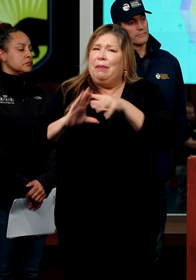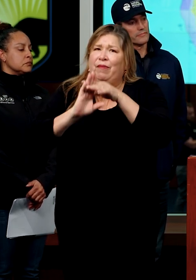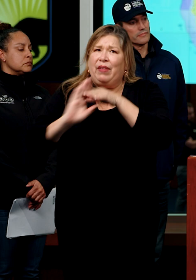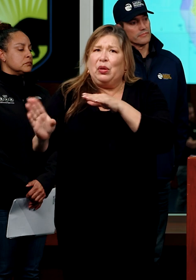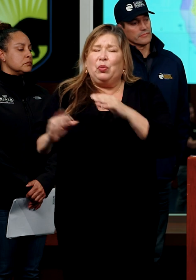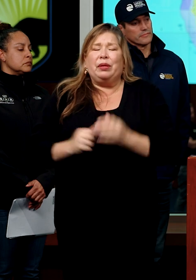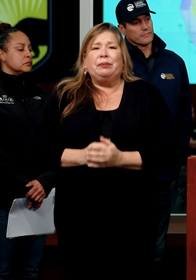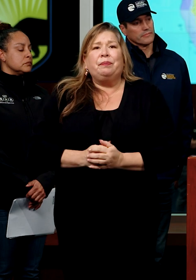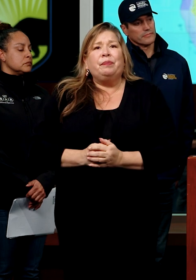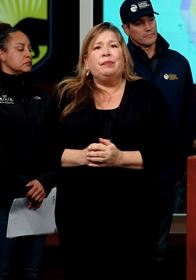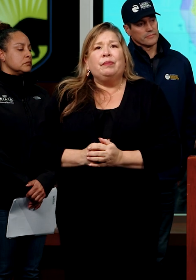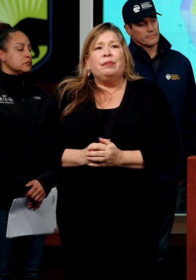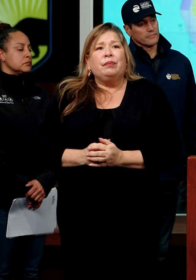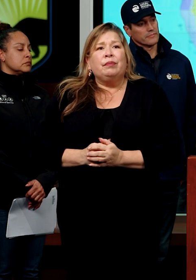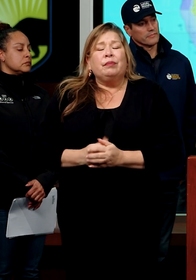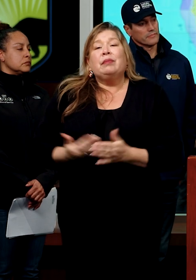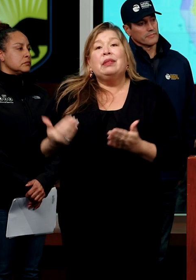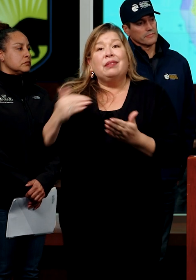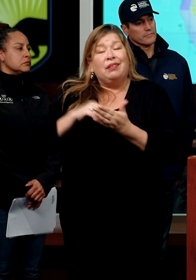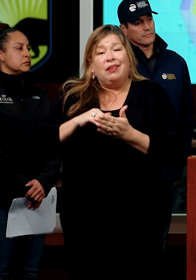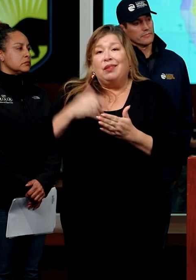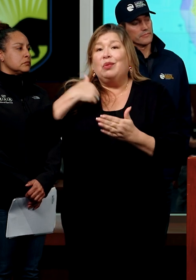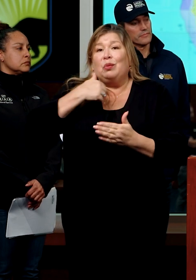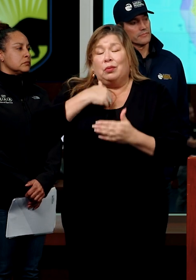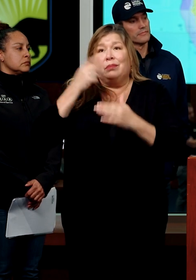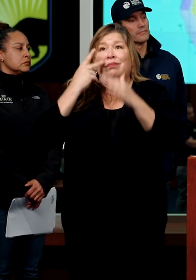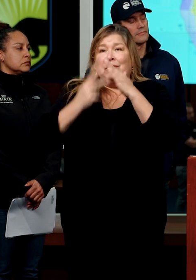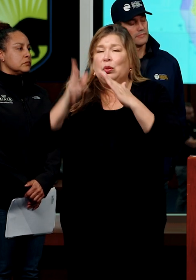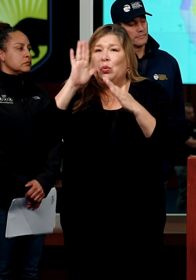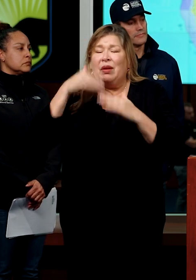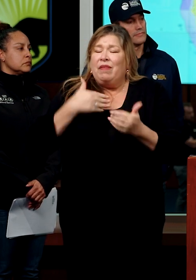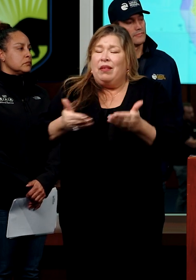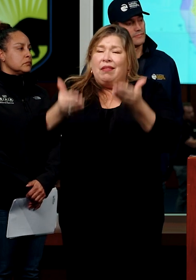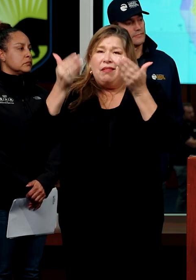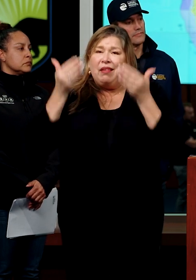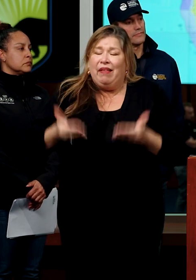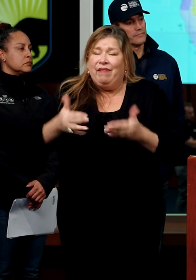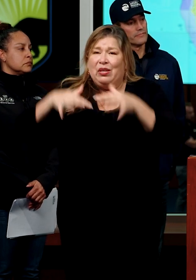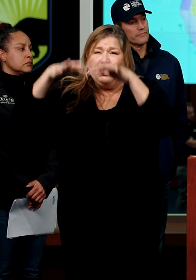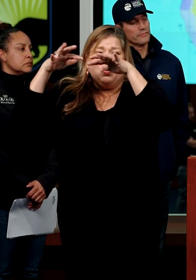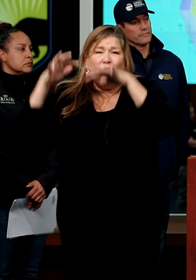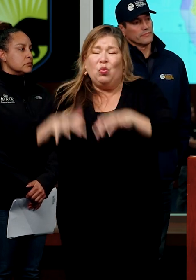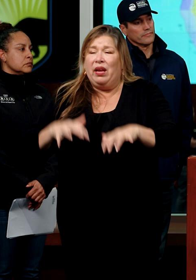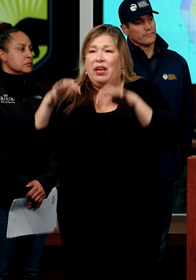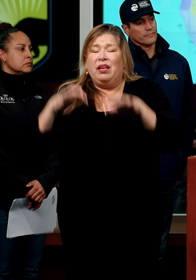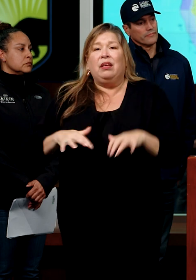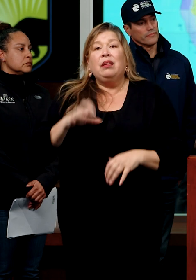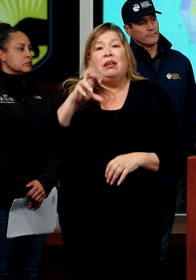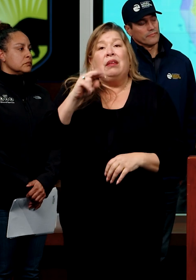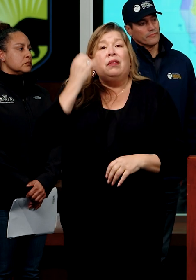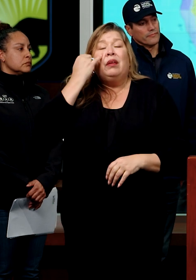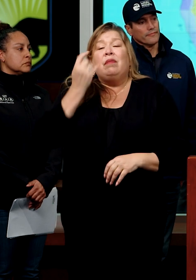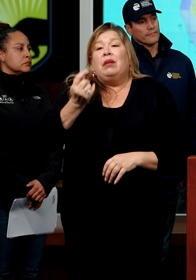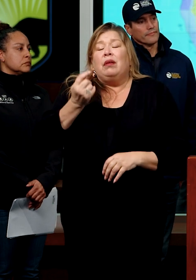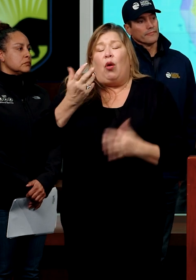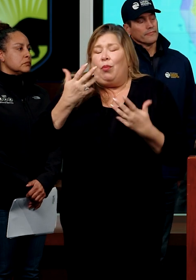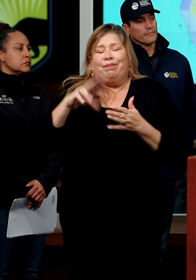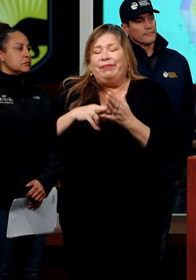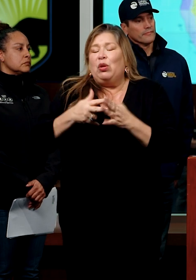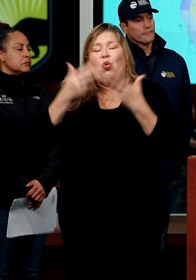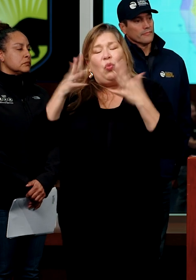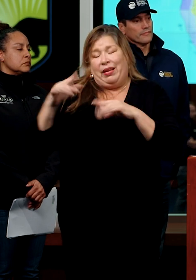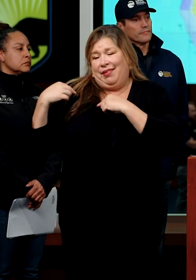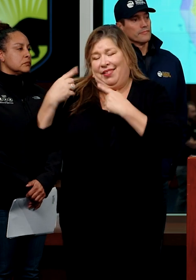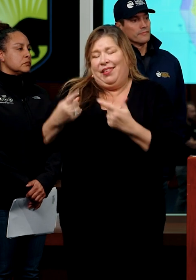Again, we are working under conditions of intense saturation such that even moderate levels of rainfall can